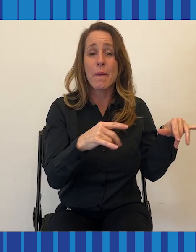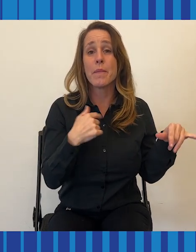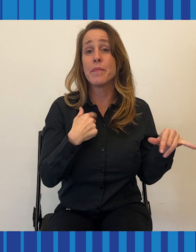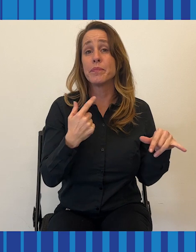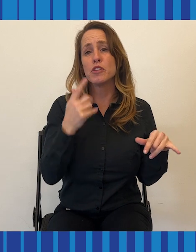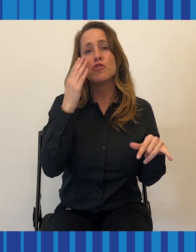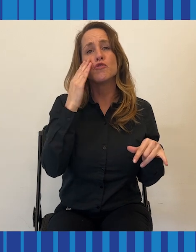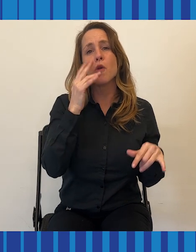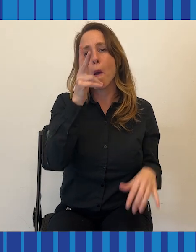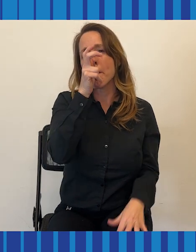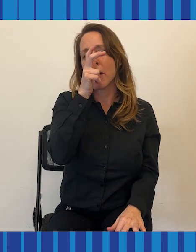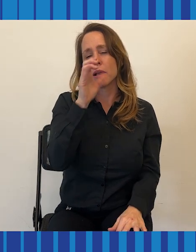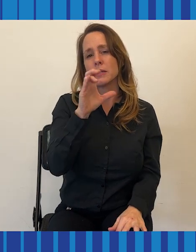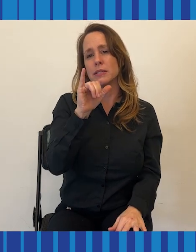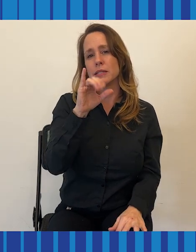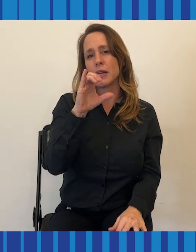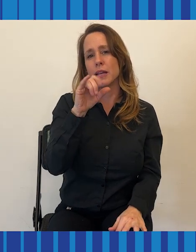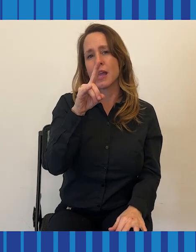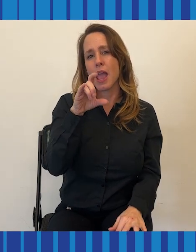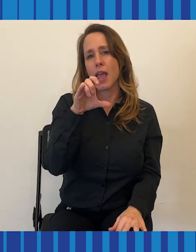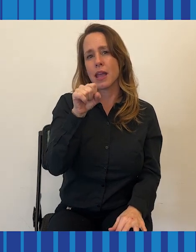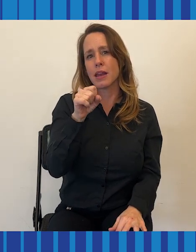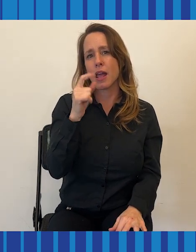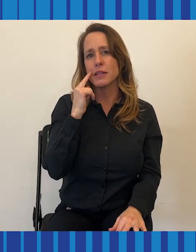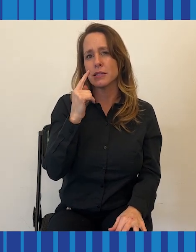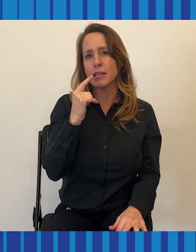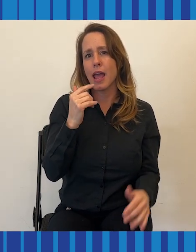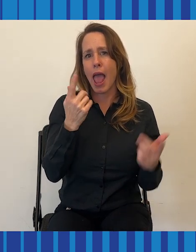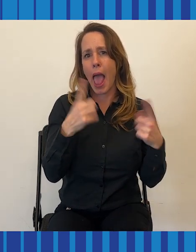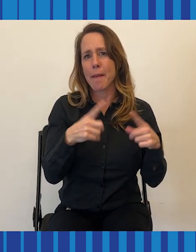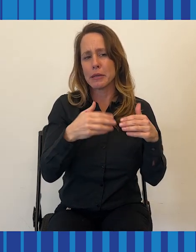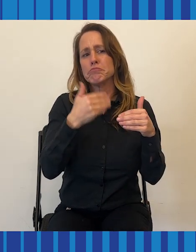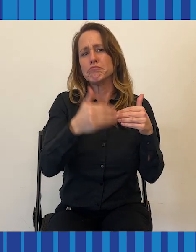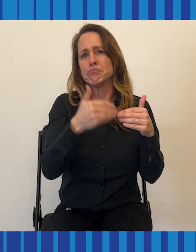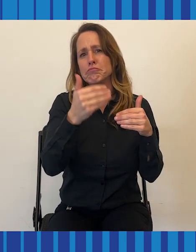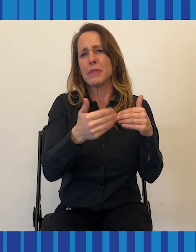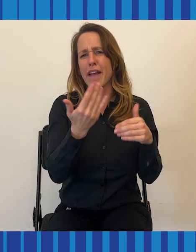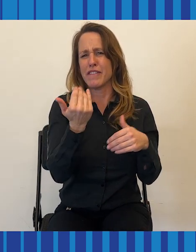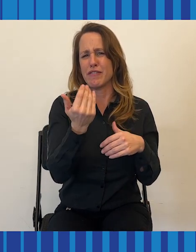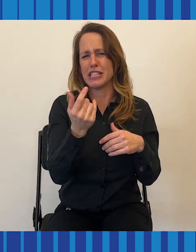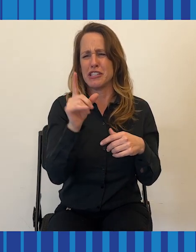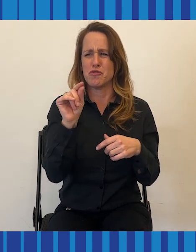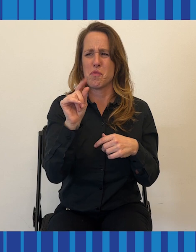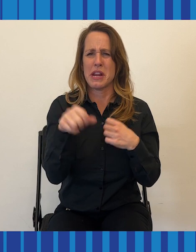Cicadas would come out every seven or 13 years. And I'm always like, well, I hear cicadas all the time.